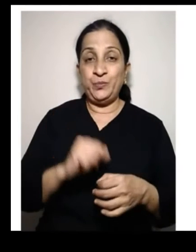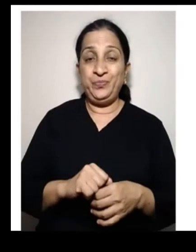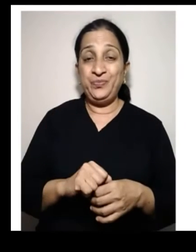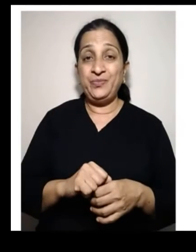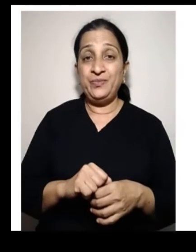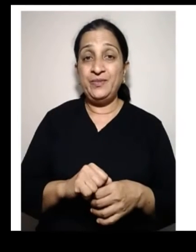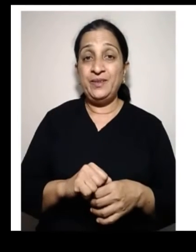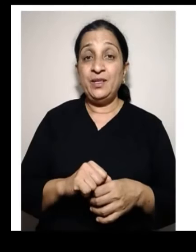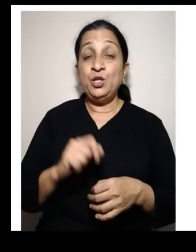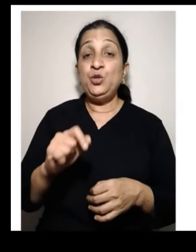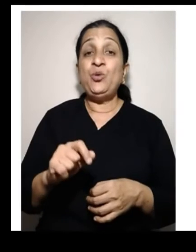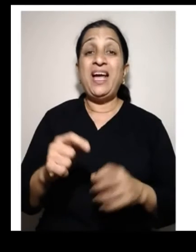Question 2.